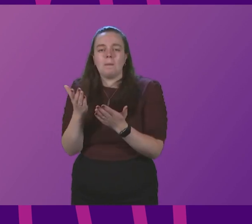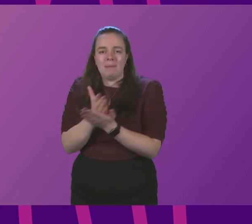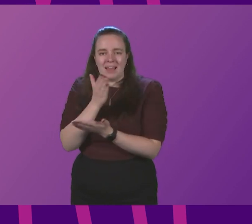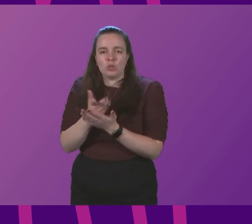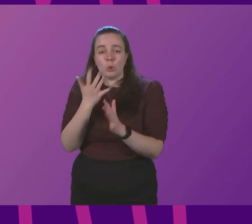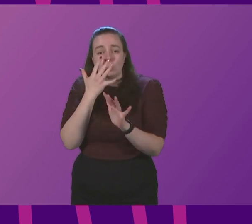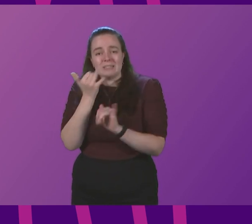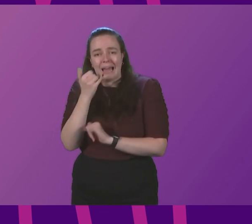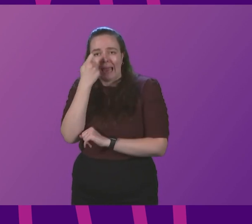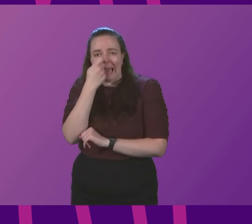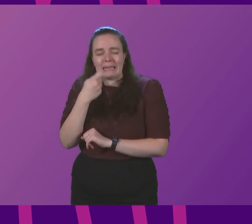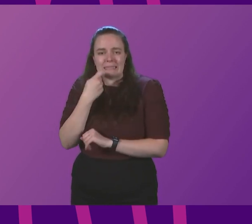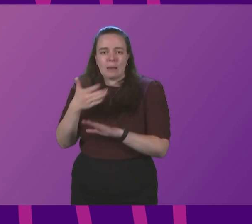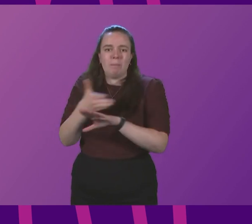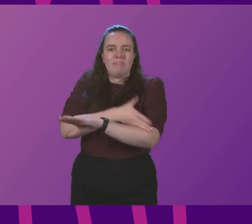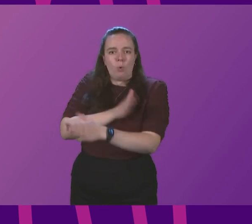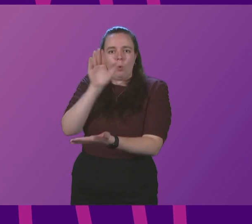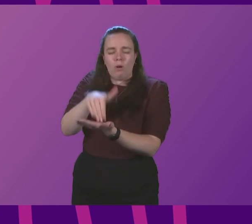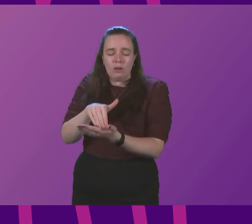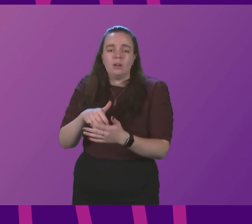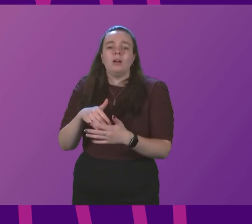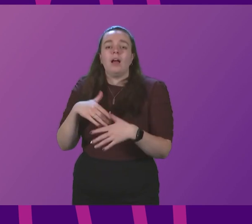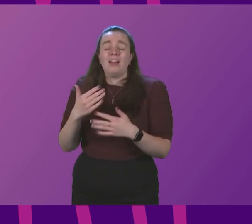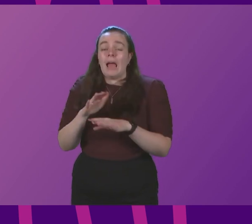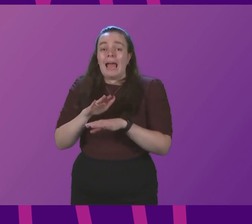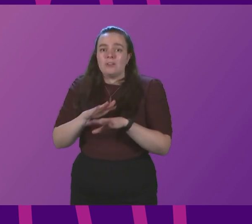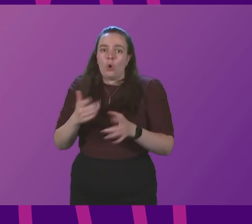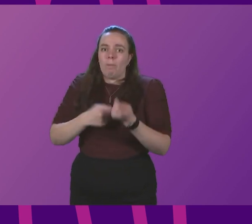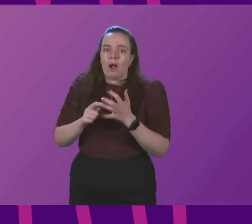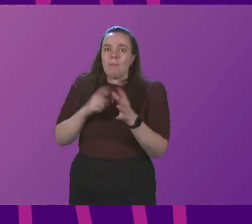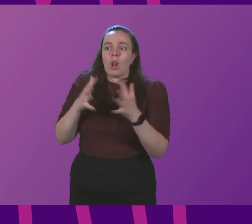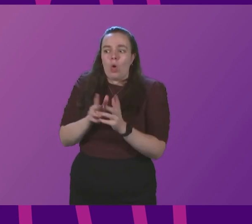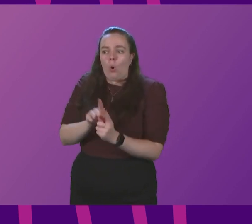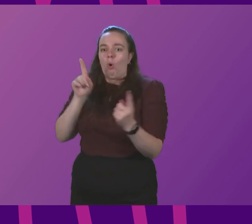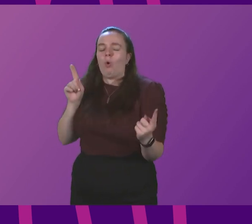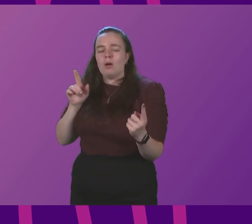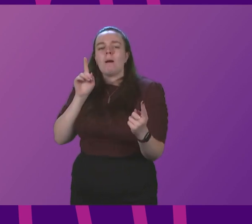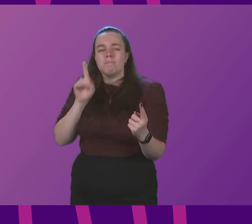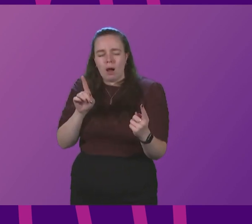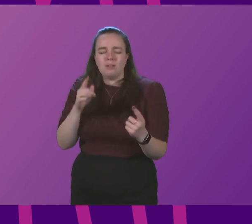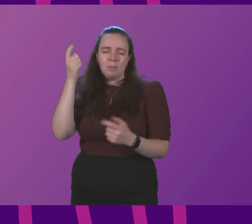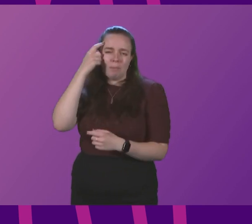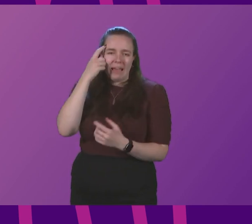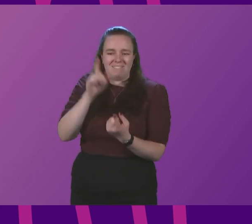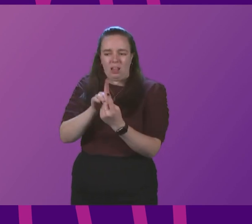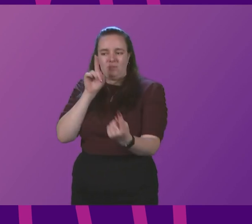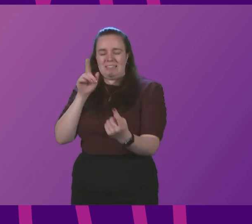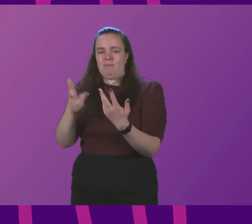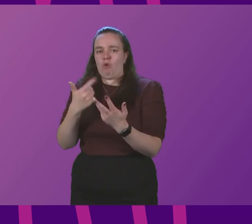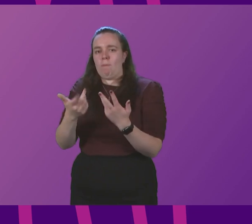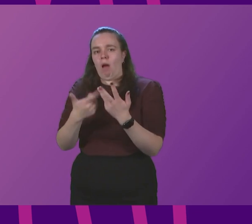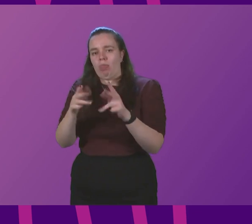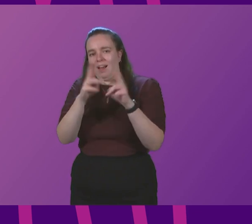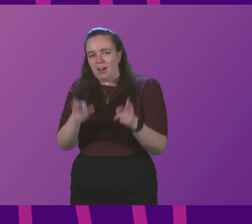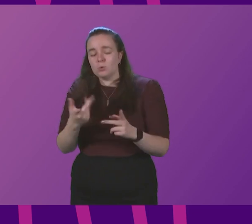sure you test before you go. And, you know, even though it is not the law to physically distance any more, just be mindful of distance between people and other households. If we